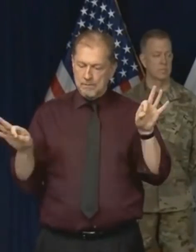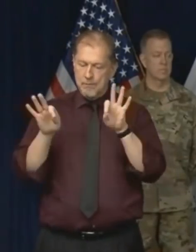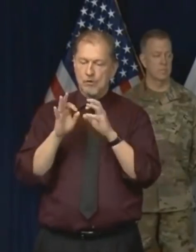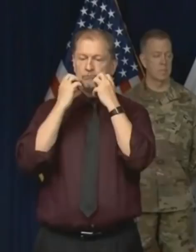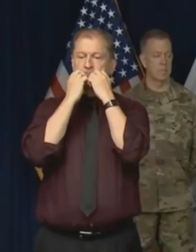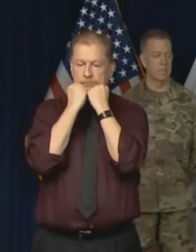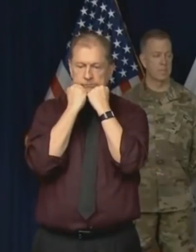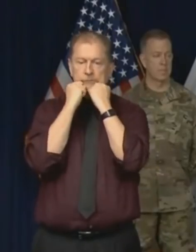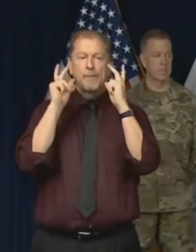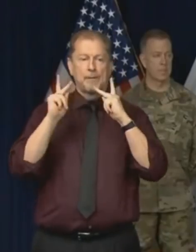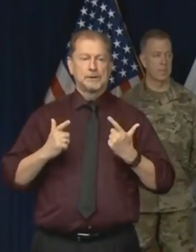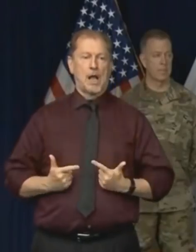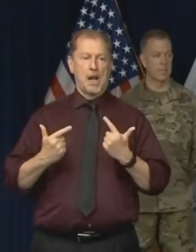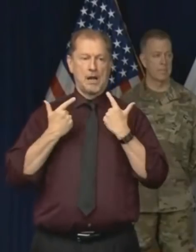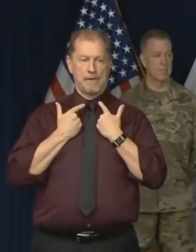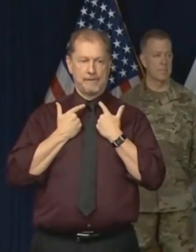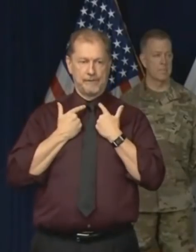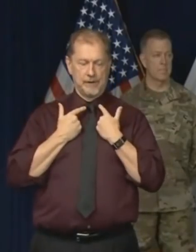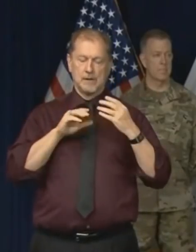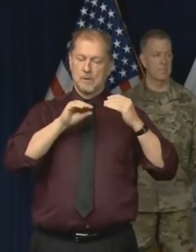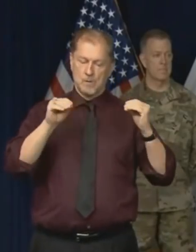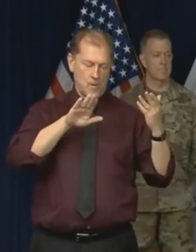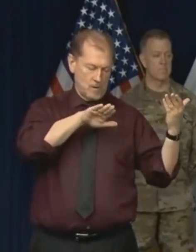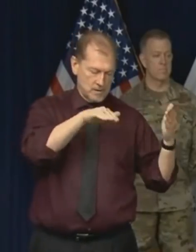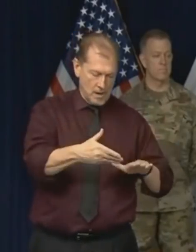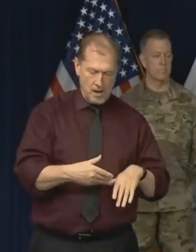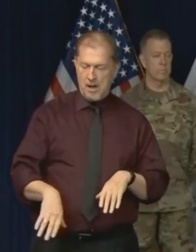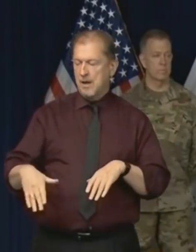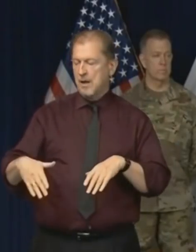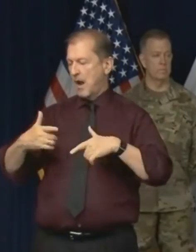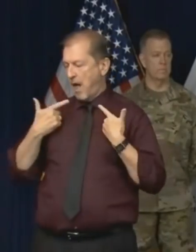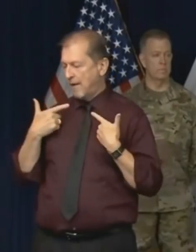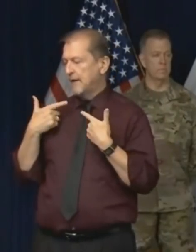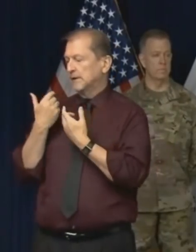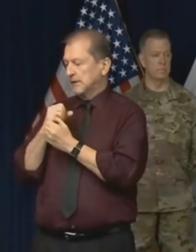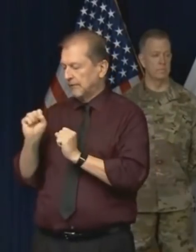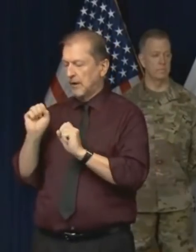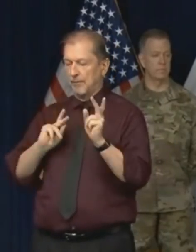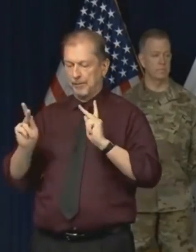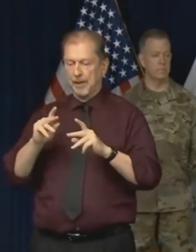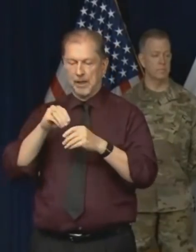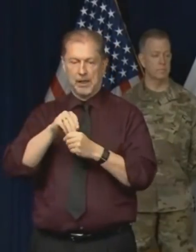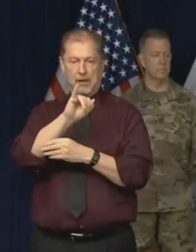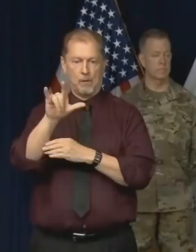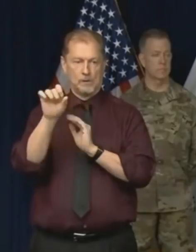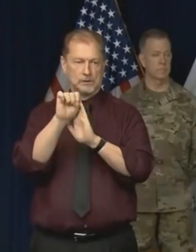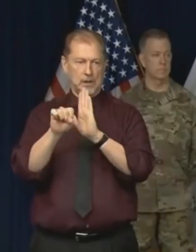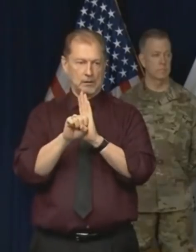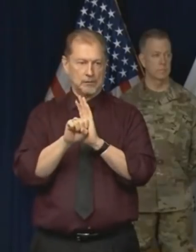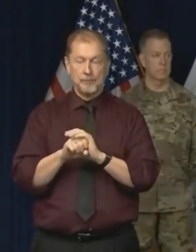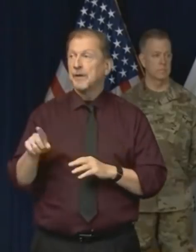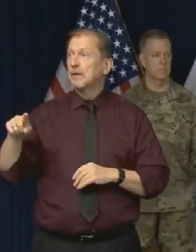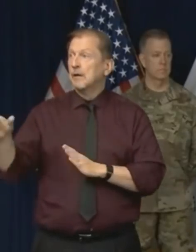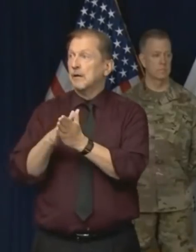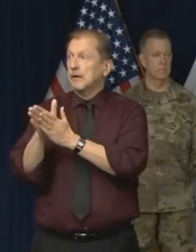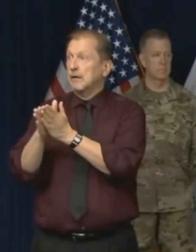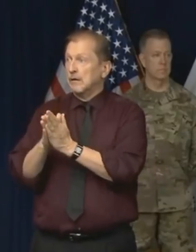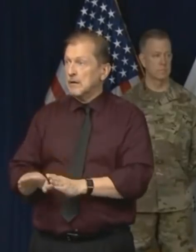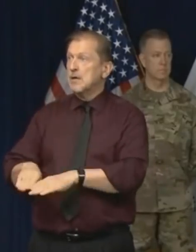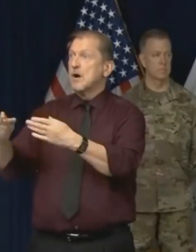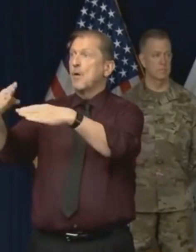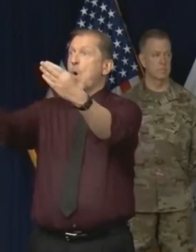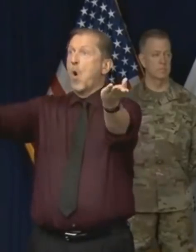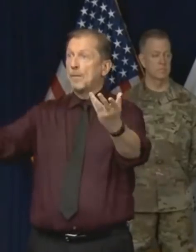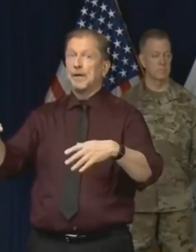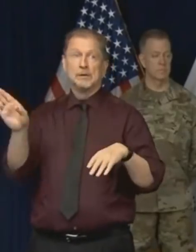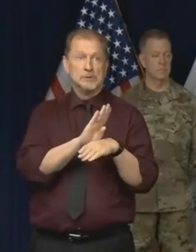safety and health of the people of our state. And of course, I am just as eager as all of those state senators and